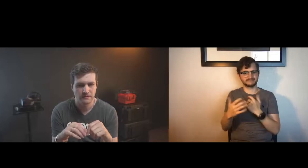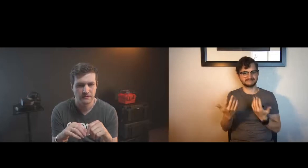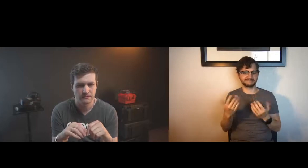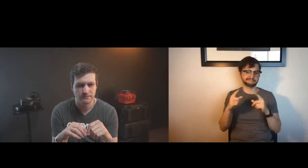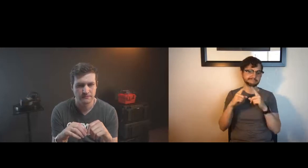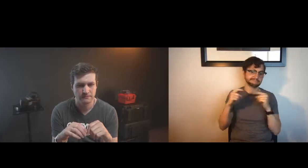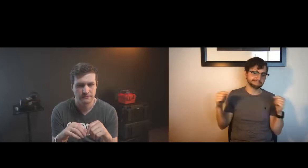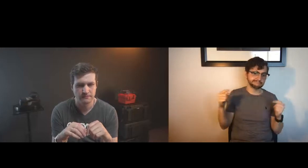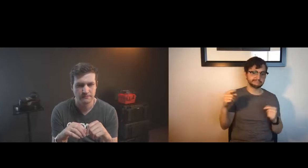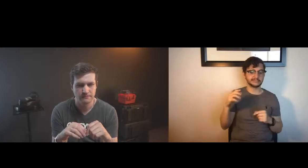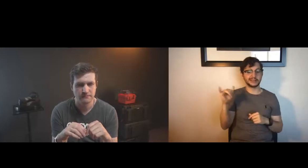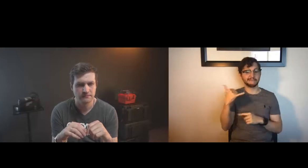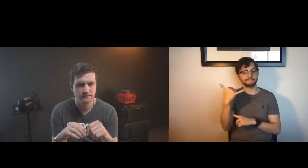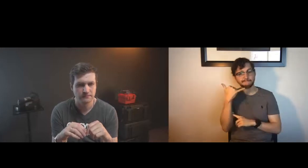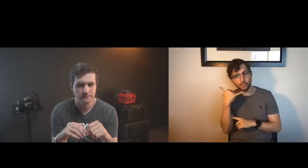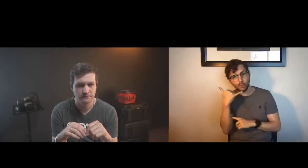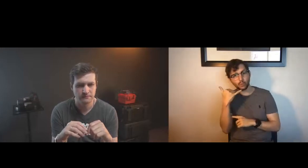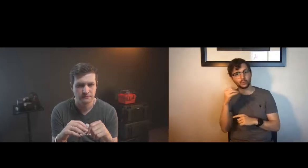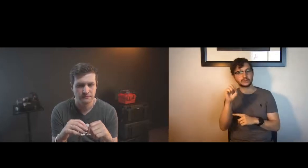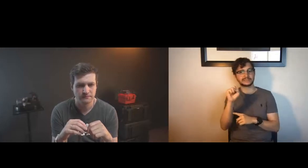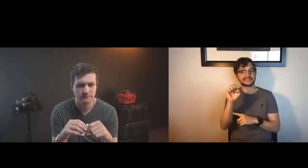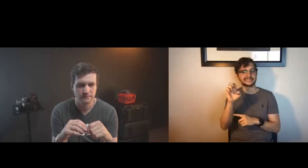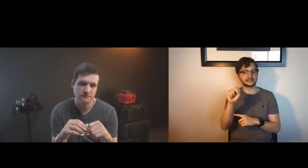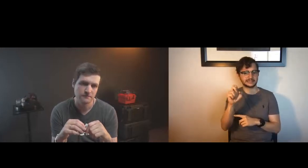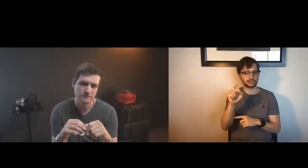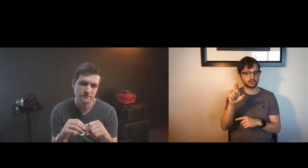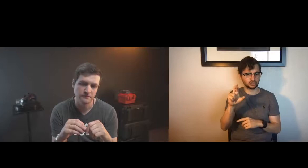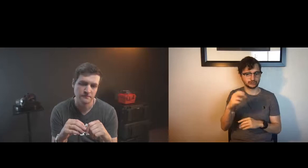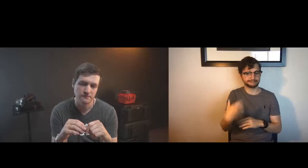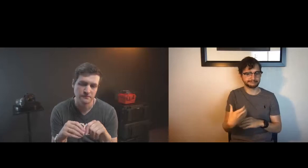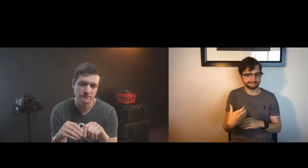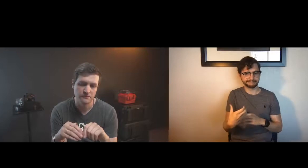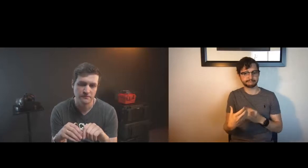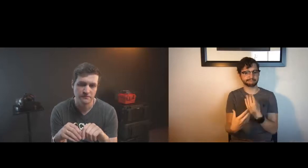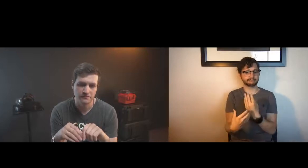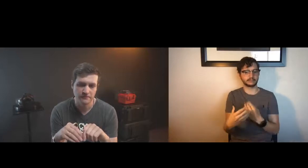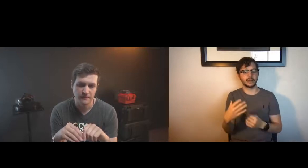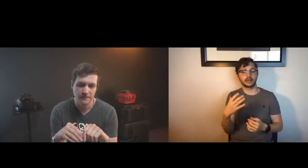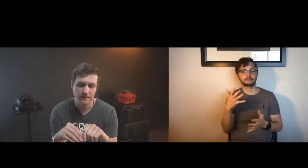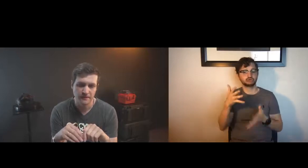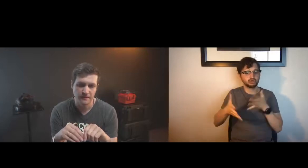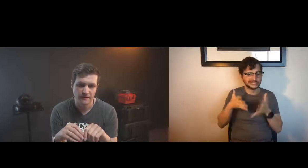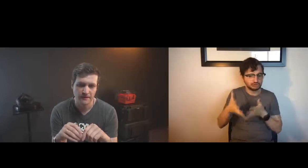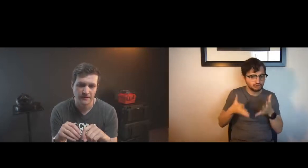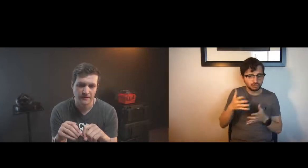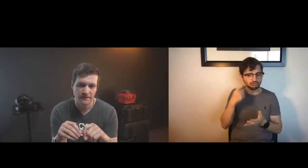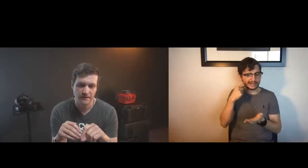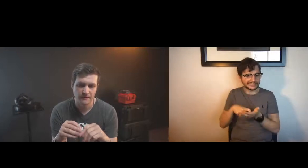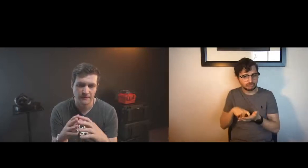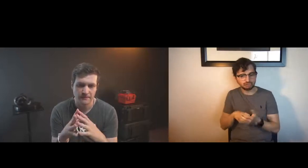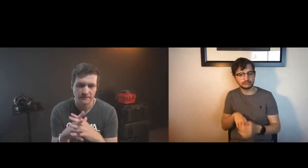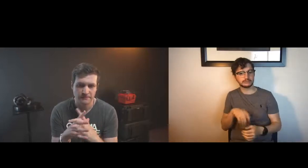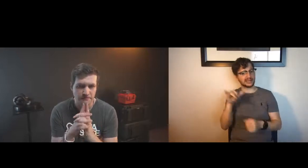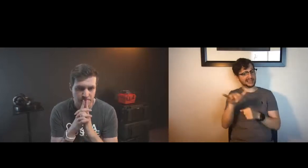laser technology from phones and other types of devices that can sense face